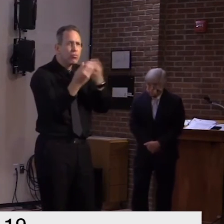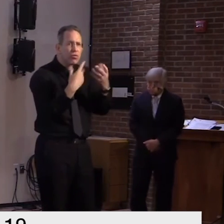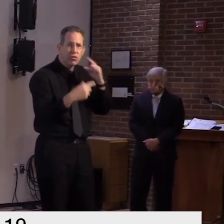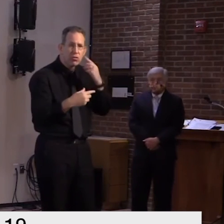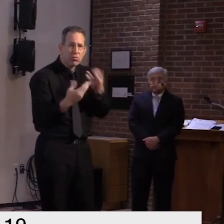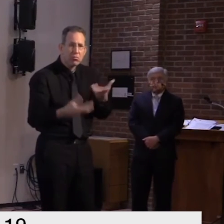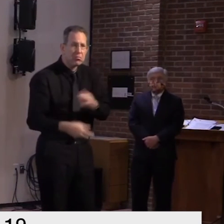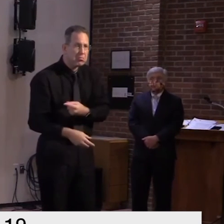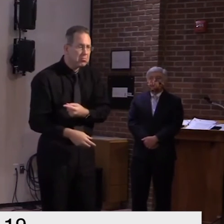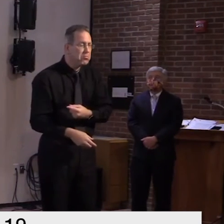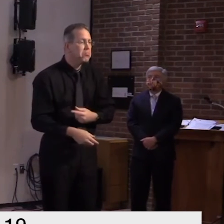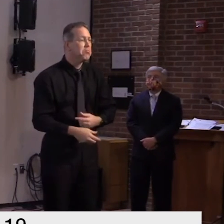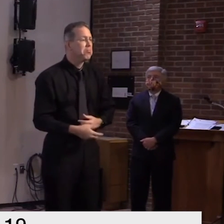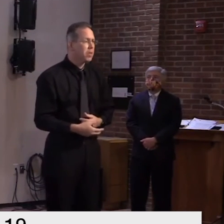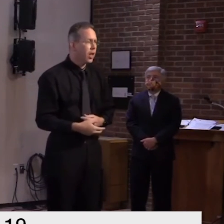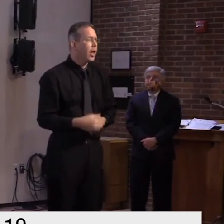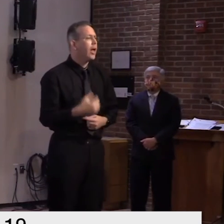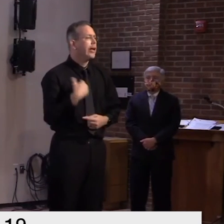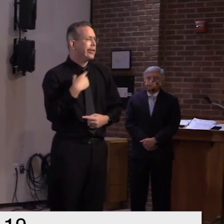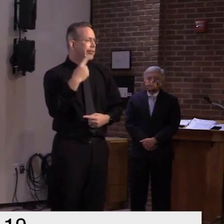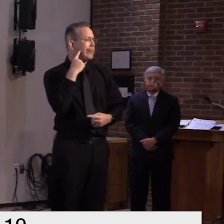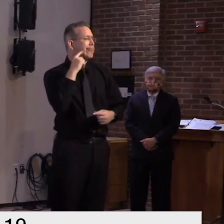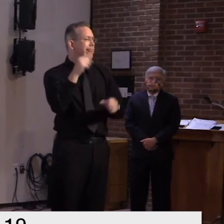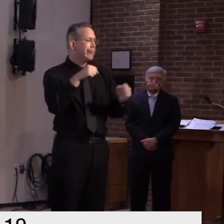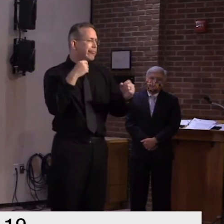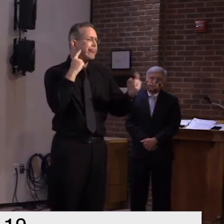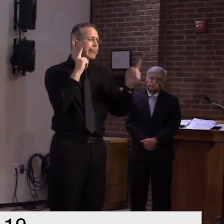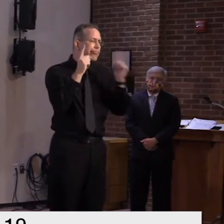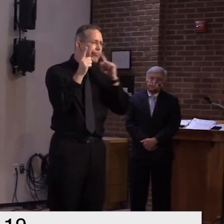all right thanks very much